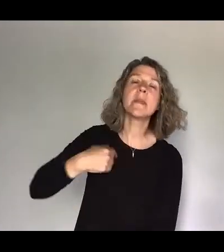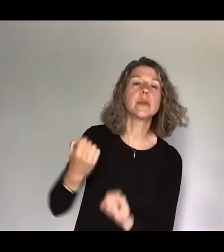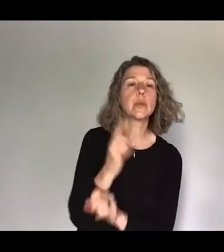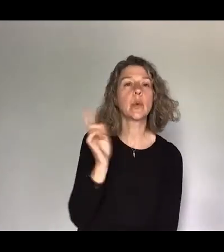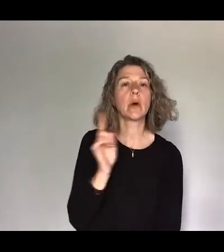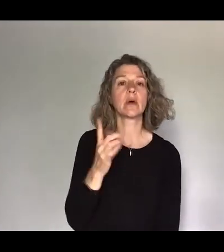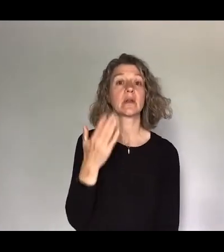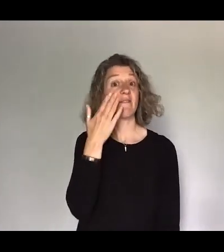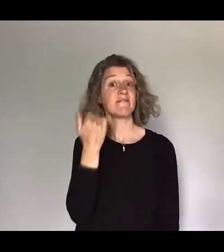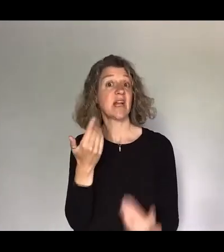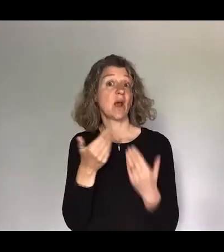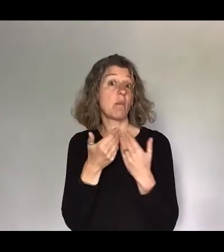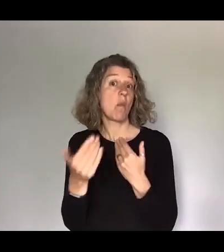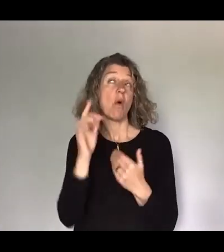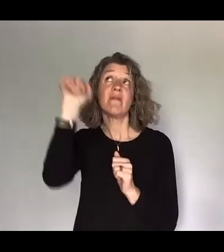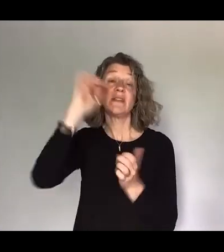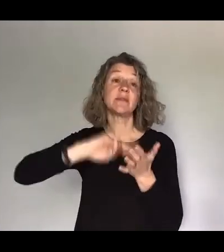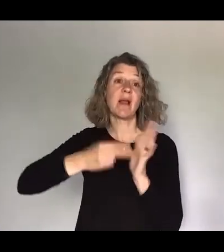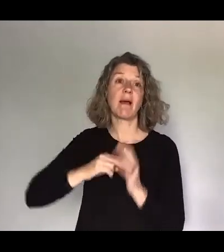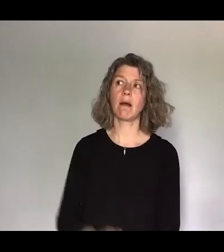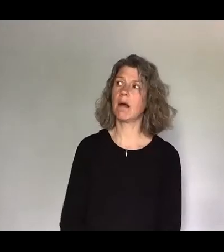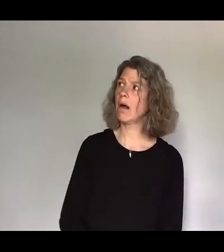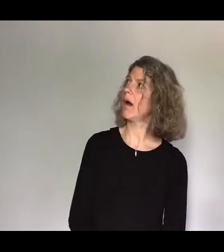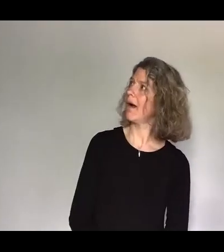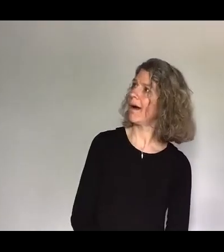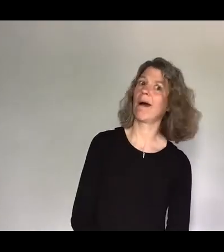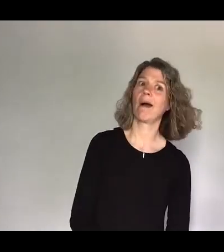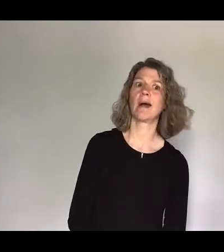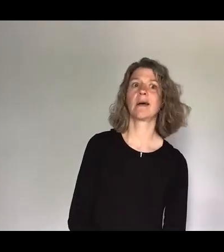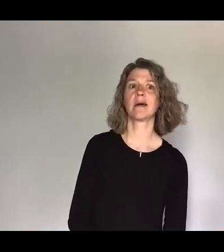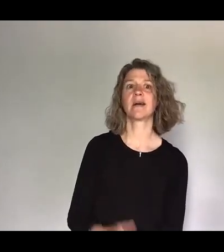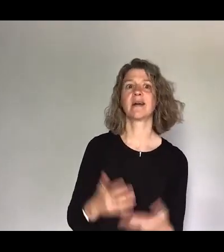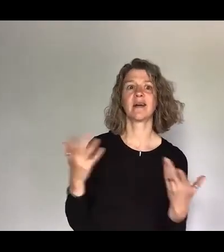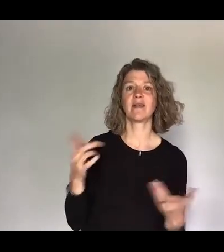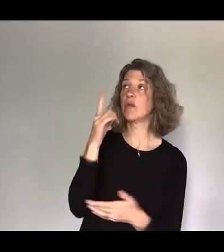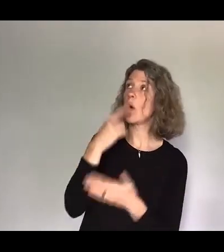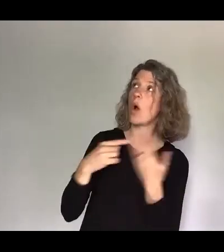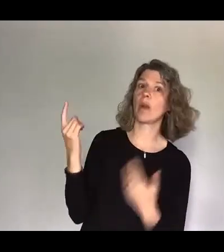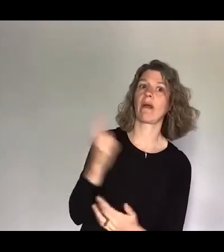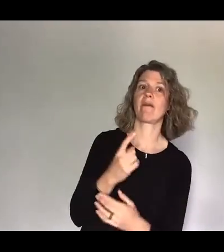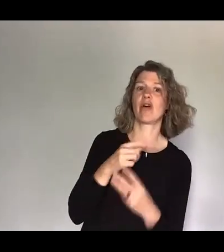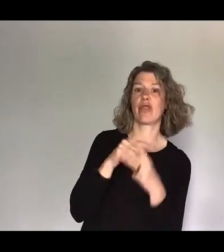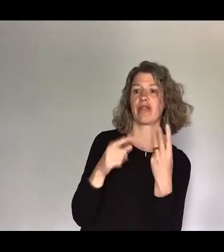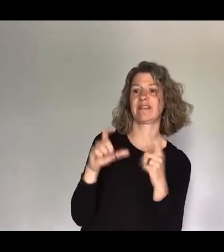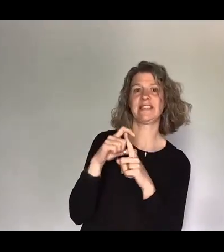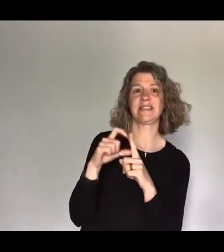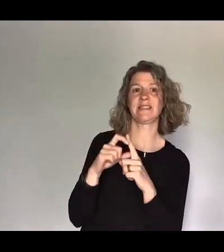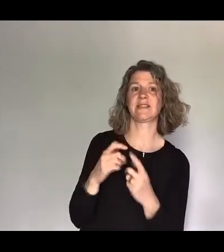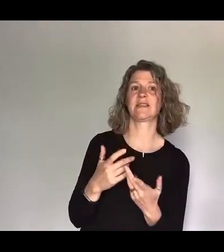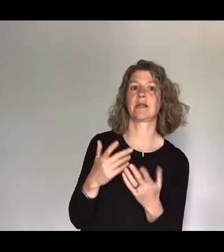out a little bit more that God has planned. Look at that, everyone. If only come for those 3Ds, you will have a great time. It's multi-dimensional in its